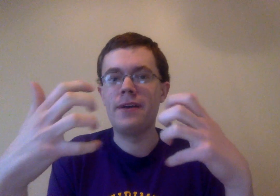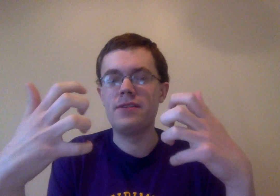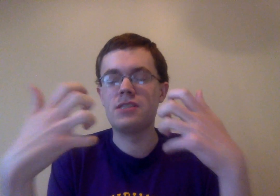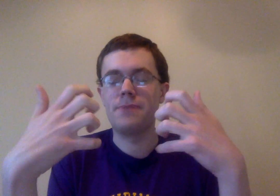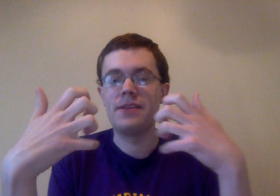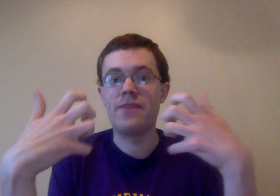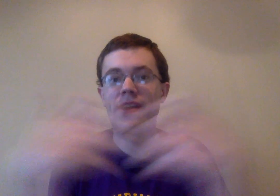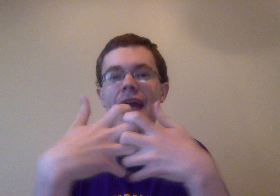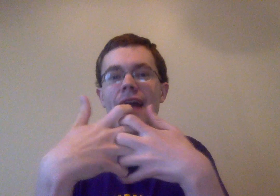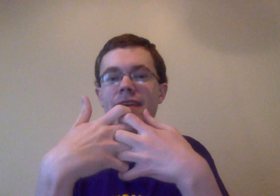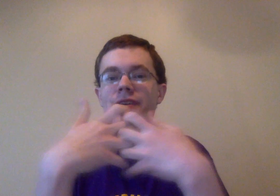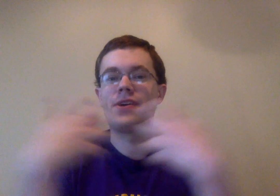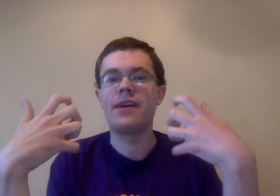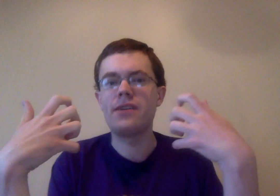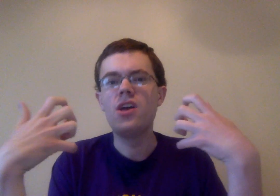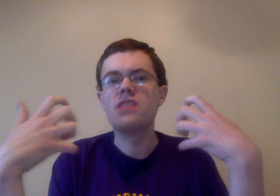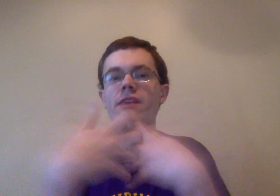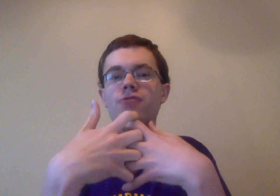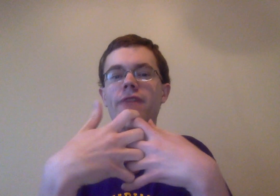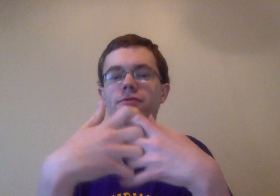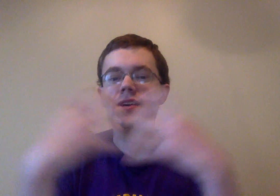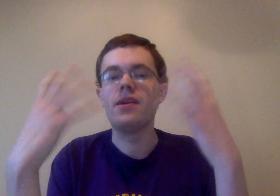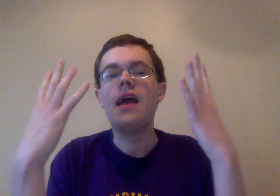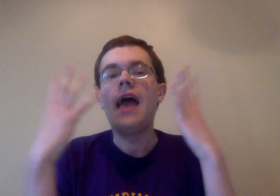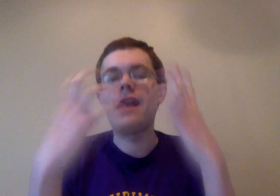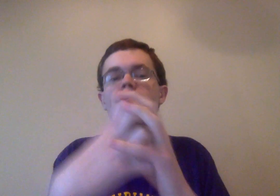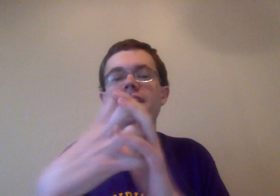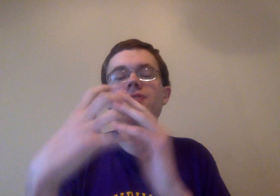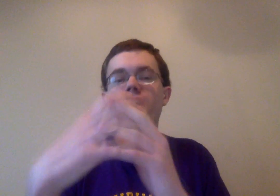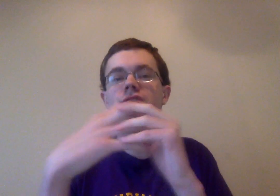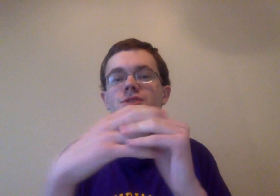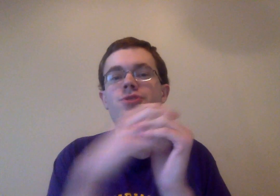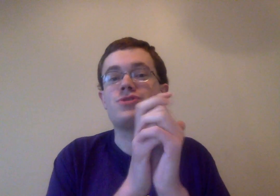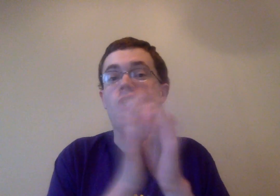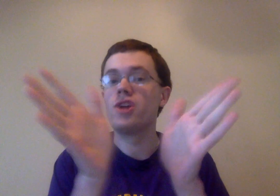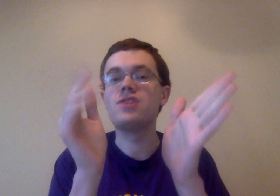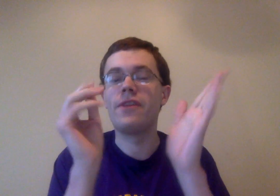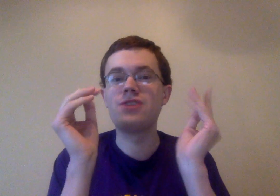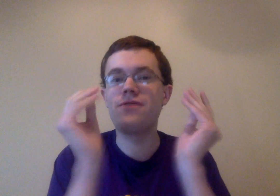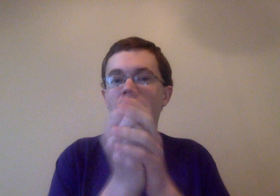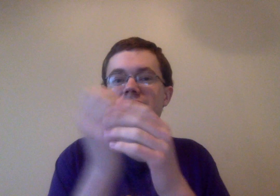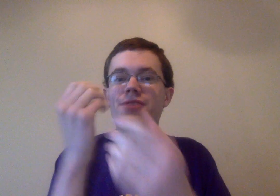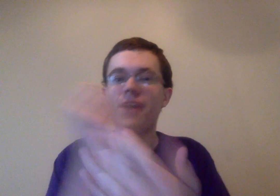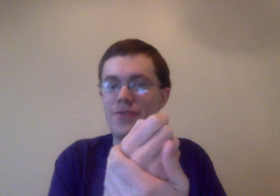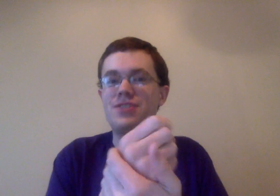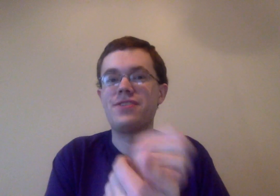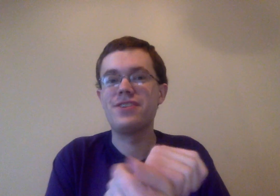plate, displays, like, very catty and very, like, love rivalry, and I really like how Sarada and Chocho just aren't. They're just friends. They're there for each other.